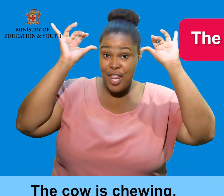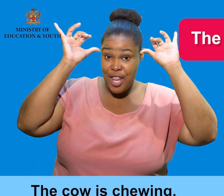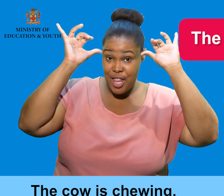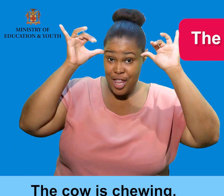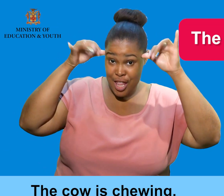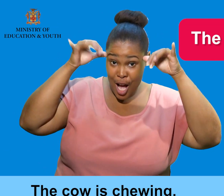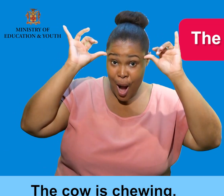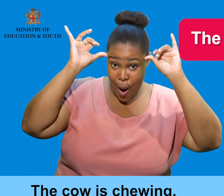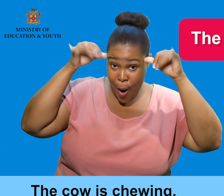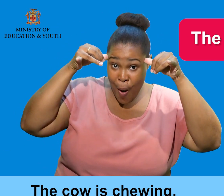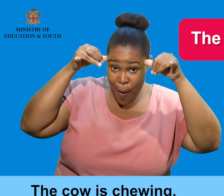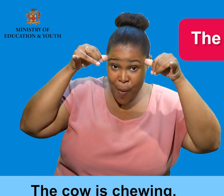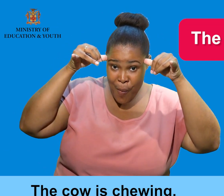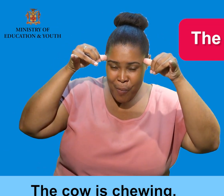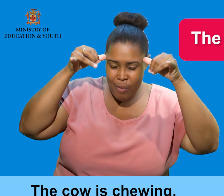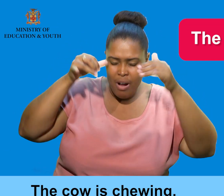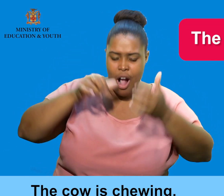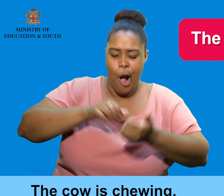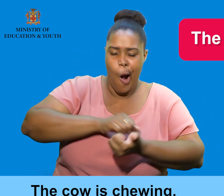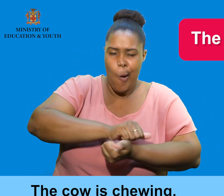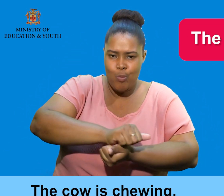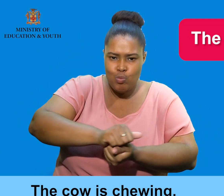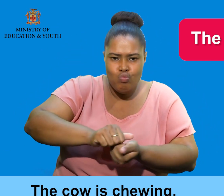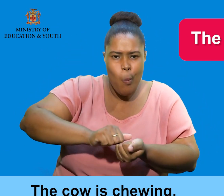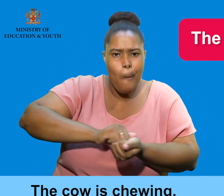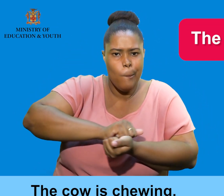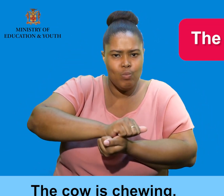The call is chewing.